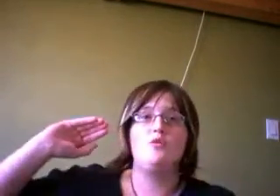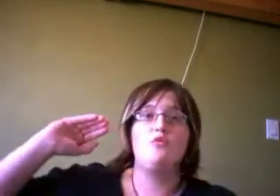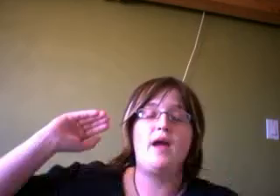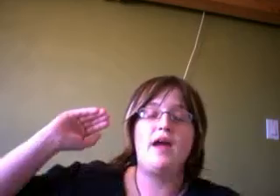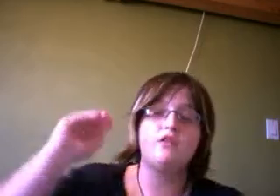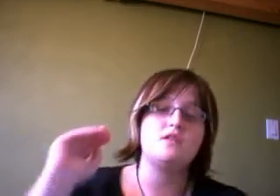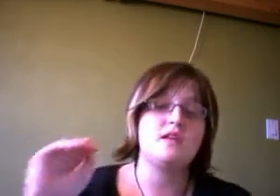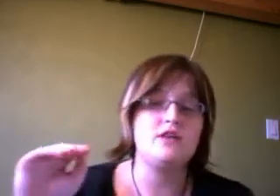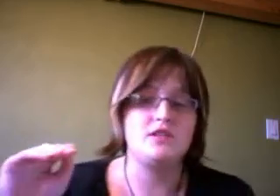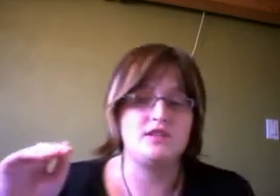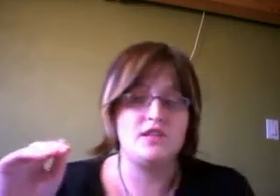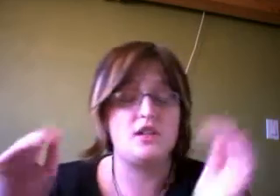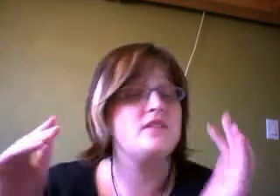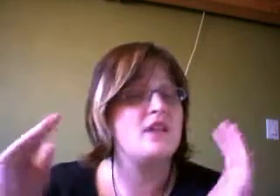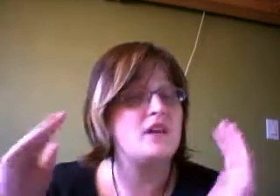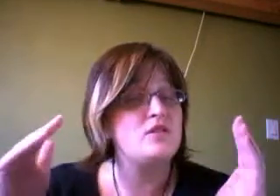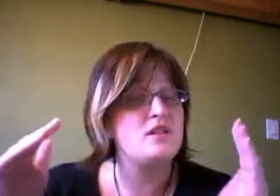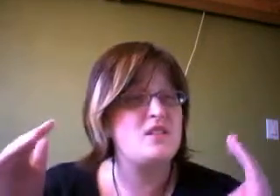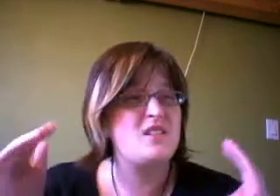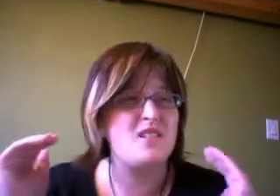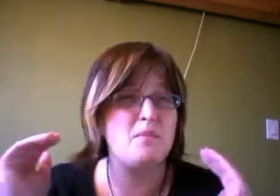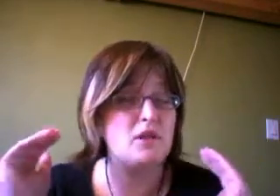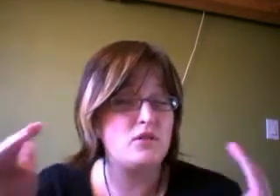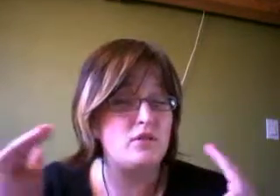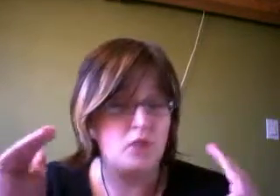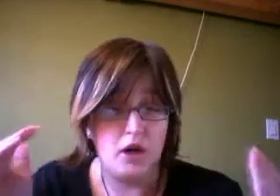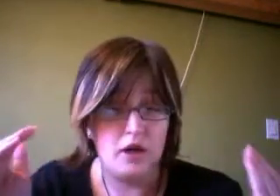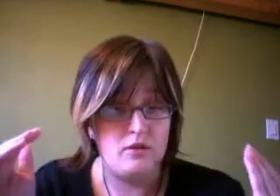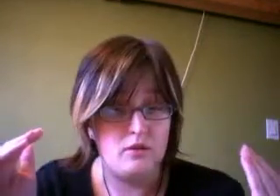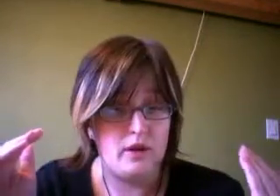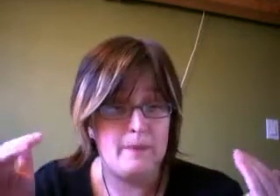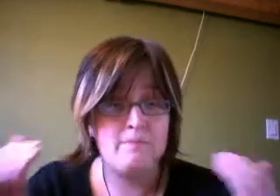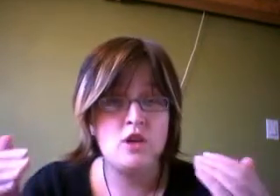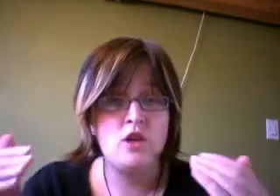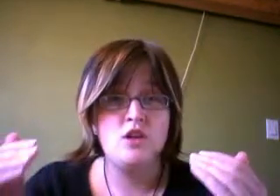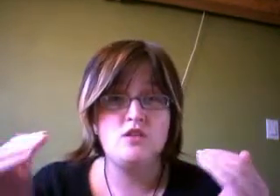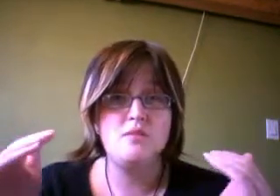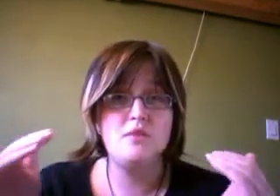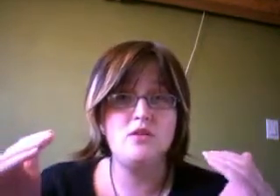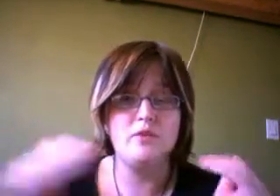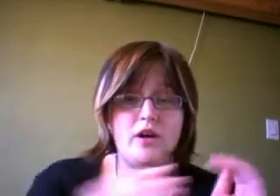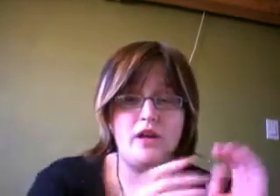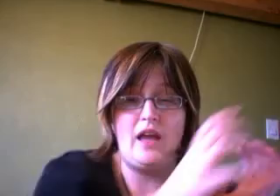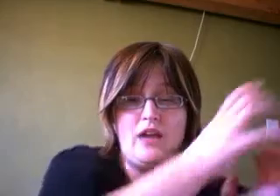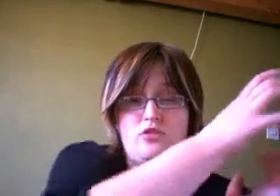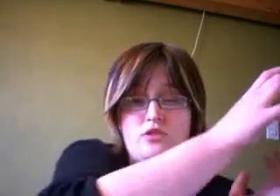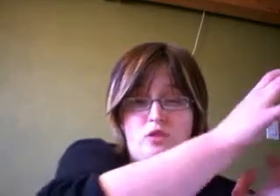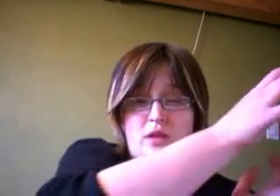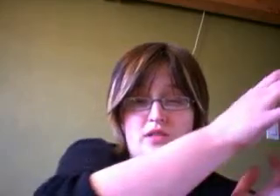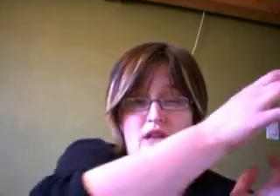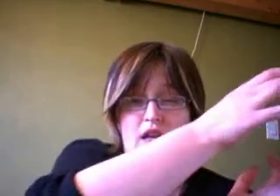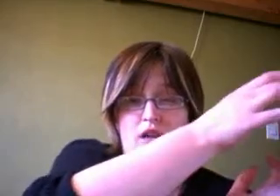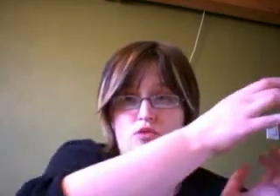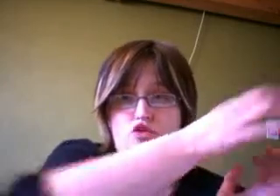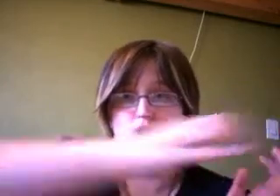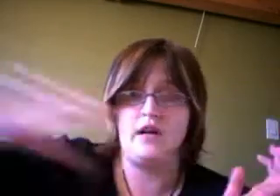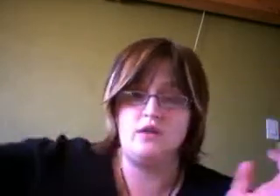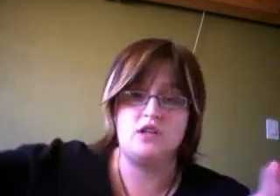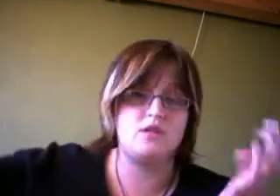Ran out of the SkyTrain station. And the SkyTrain station is in the middle of the block, okay? In the middle of the block, and the entrance opens, and it goes straight out into the